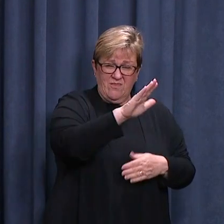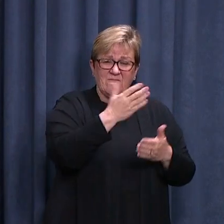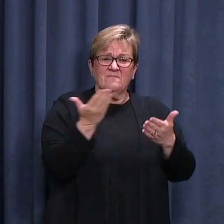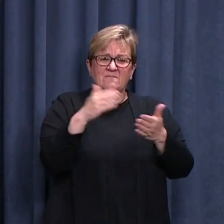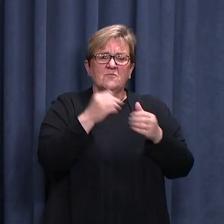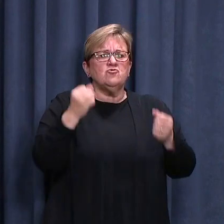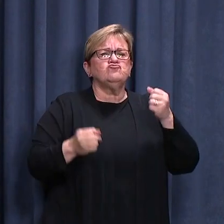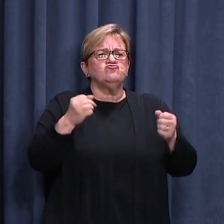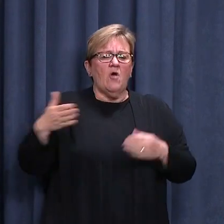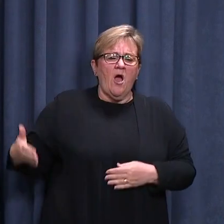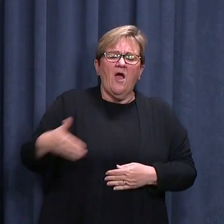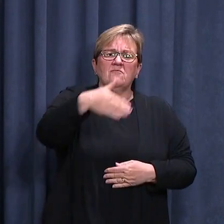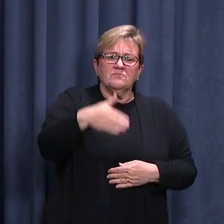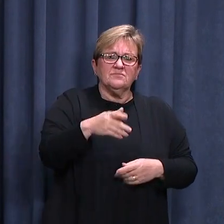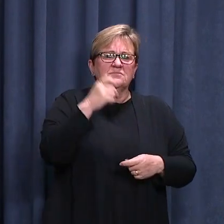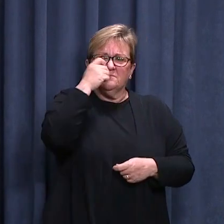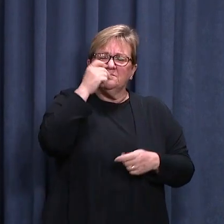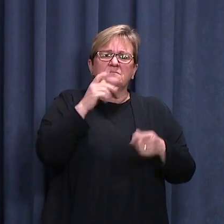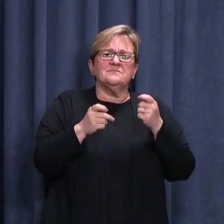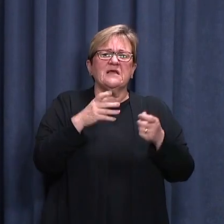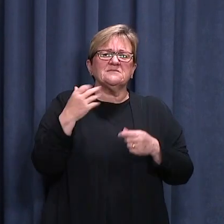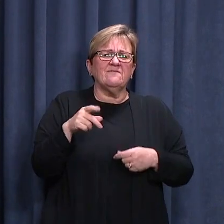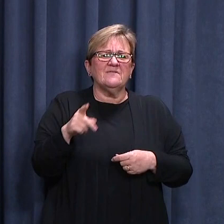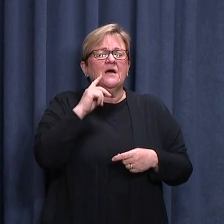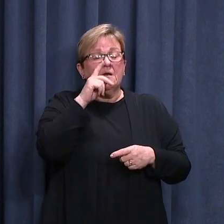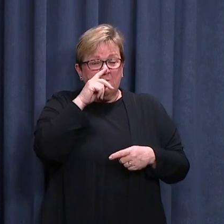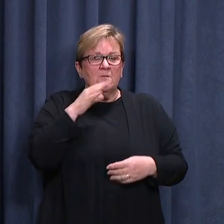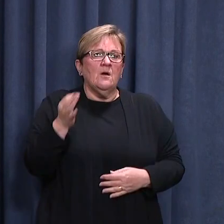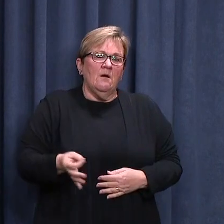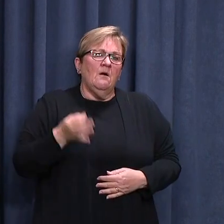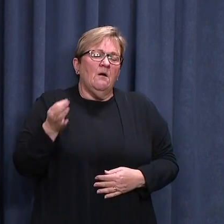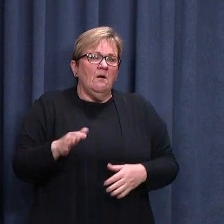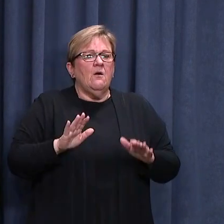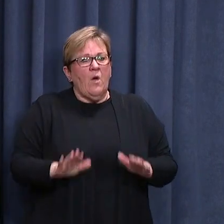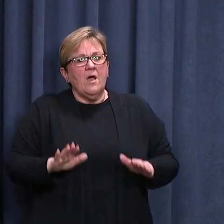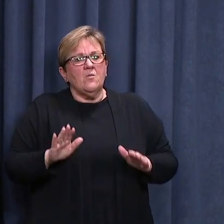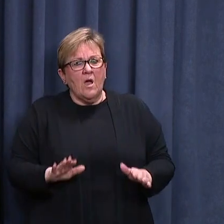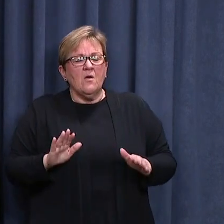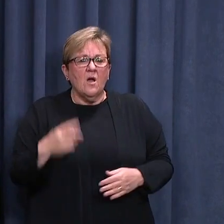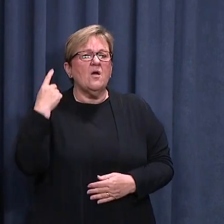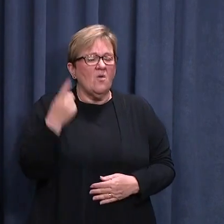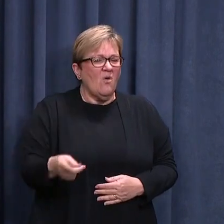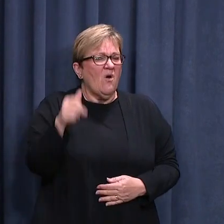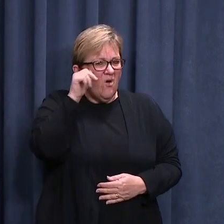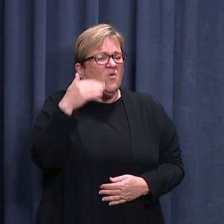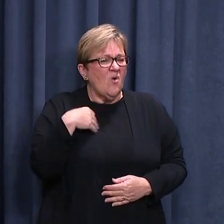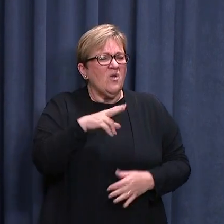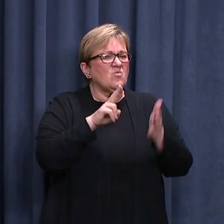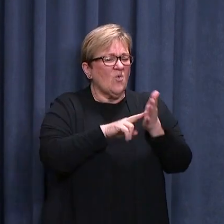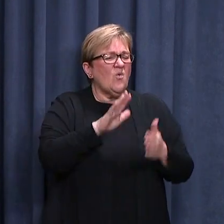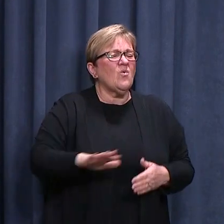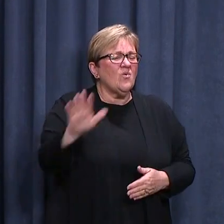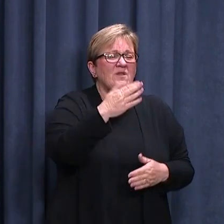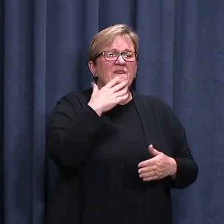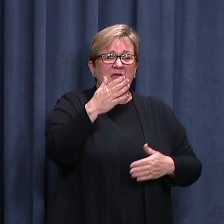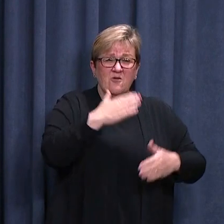number of drive-through clinics. I know there have been some long waits in the northern suburbs for testing. I want to thank everyone